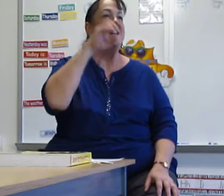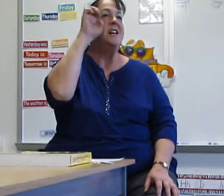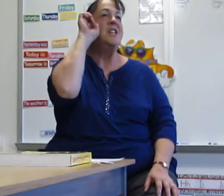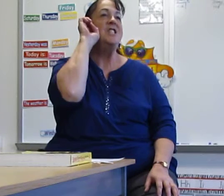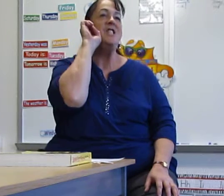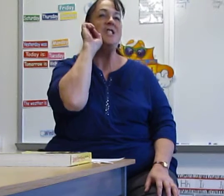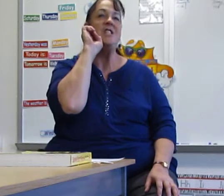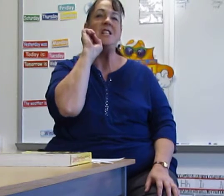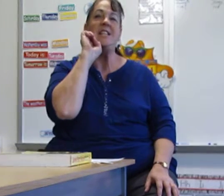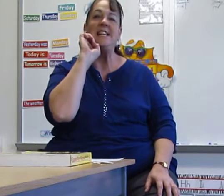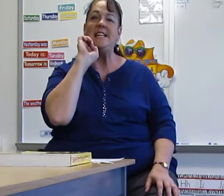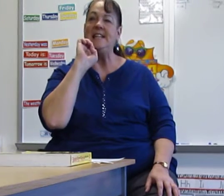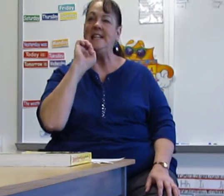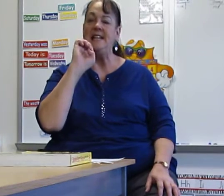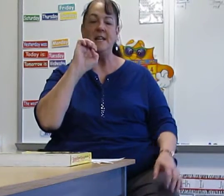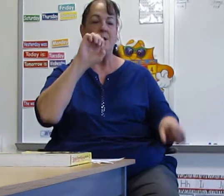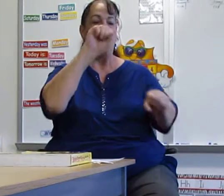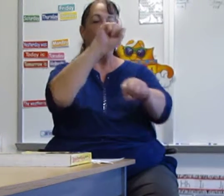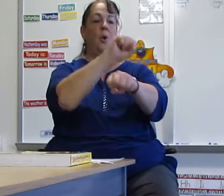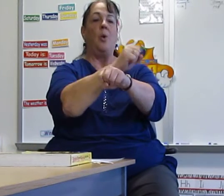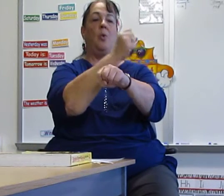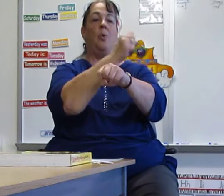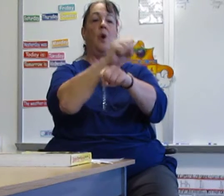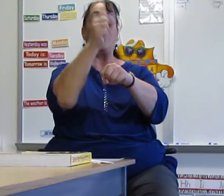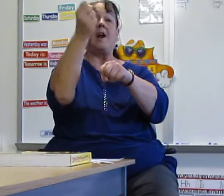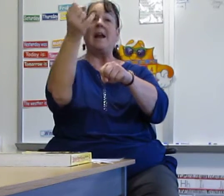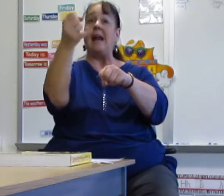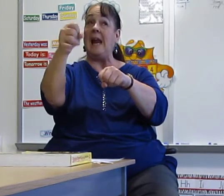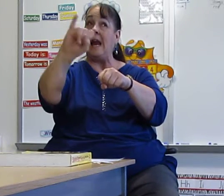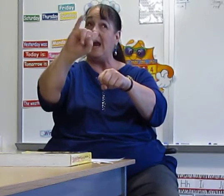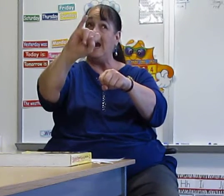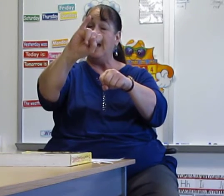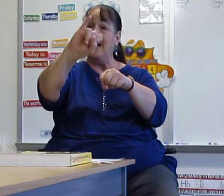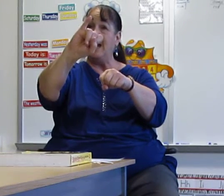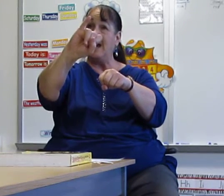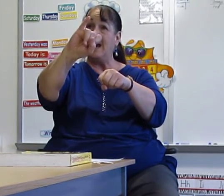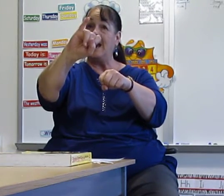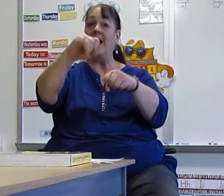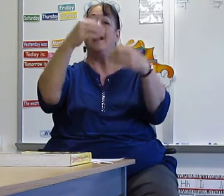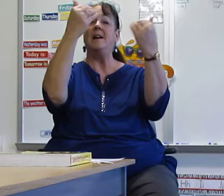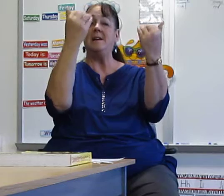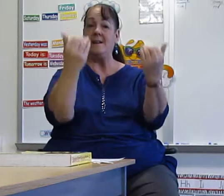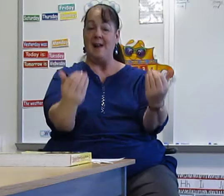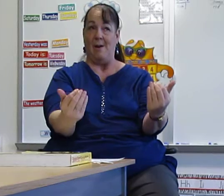Is she working now?